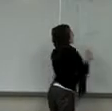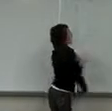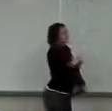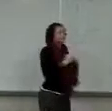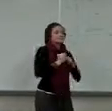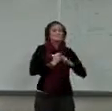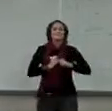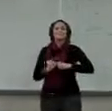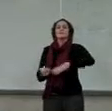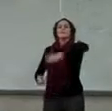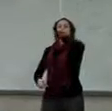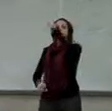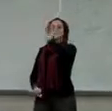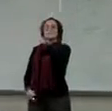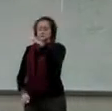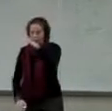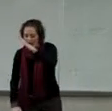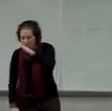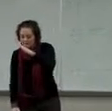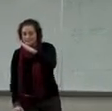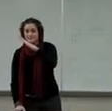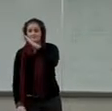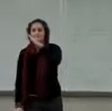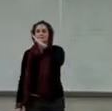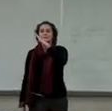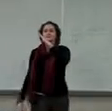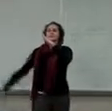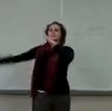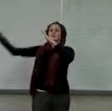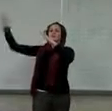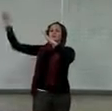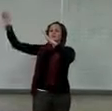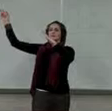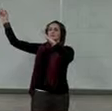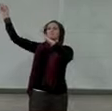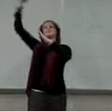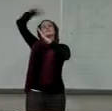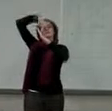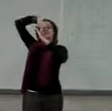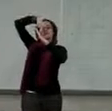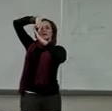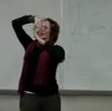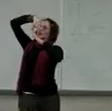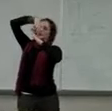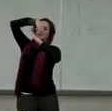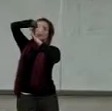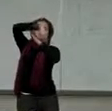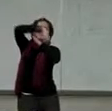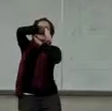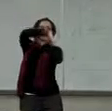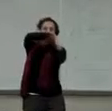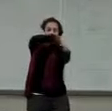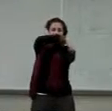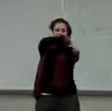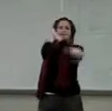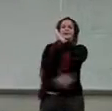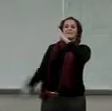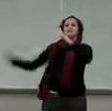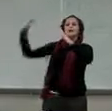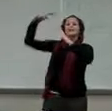Okay, and if you switch it around, you've got Joe. Joe only walks to the right. If he's